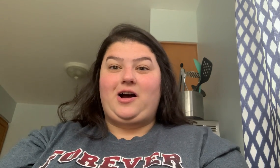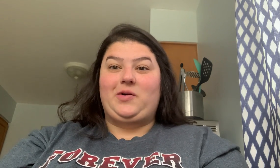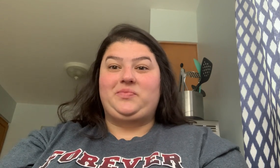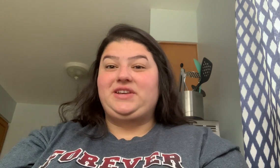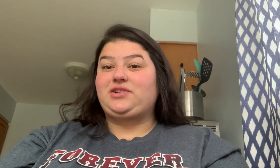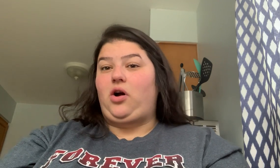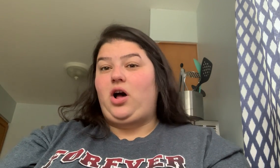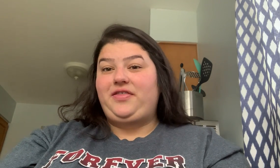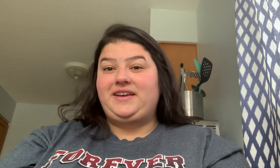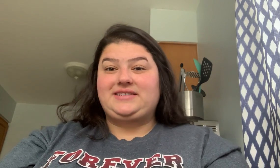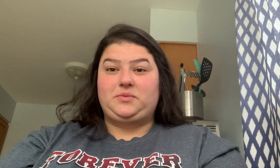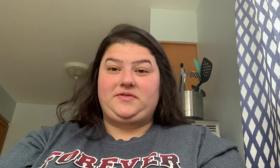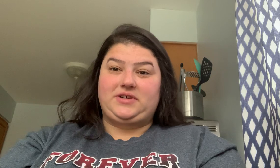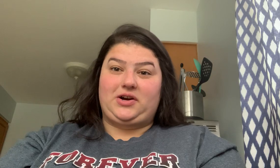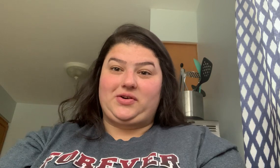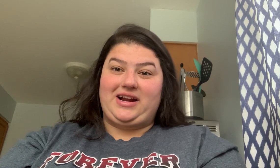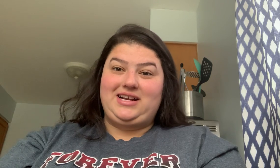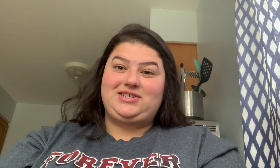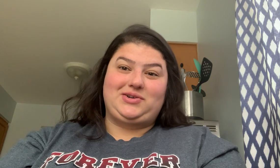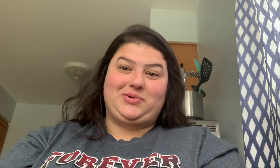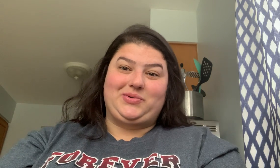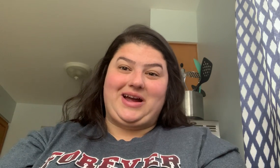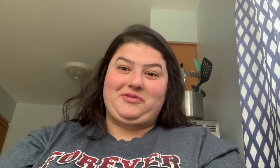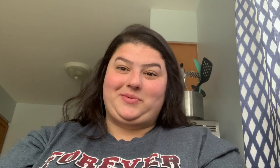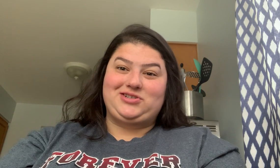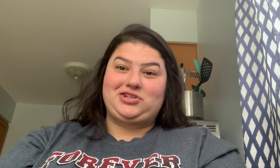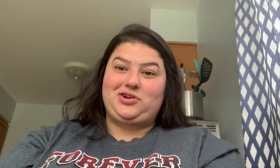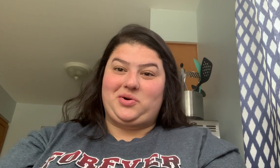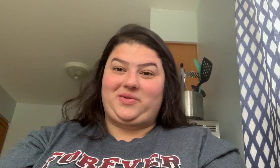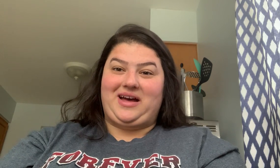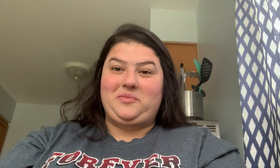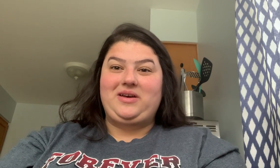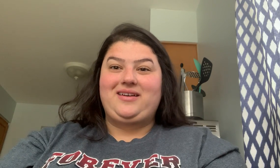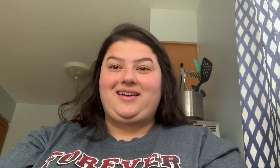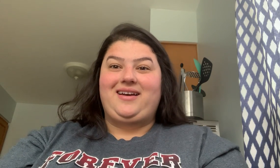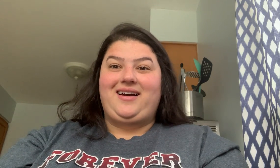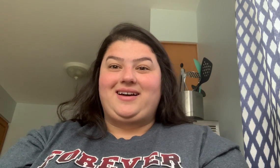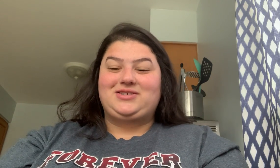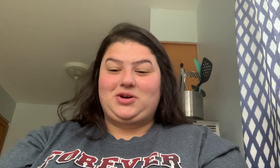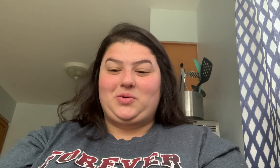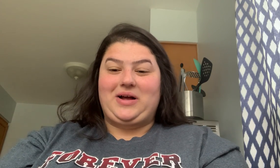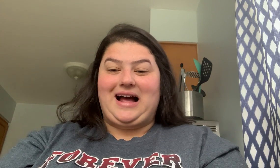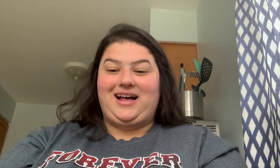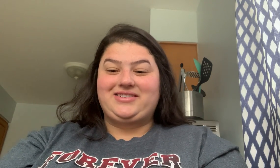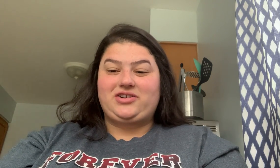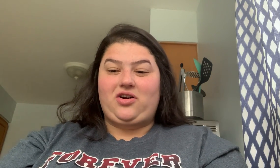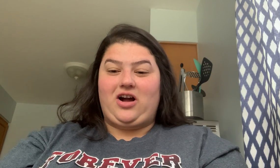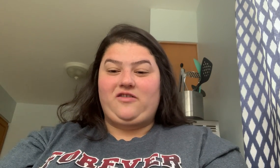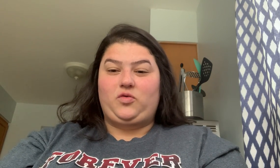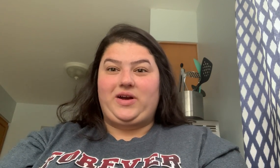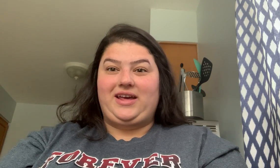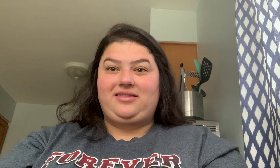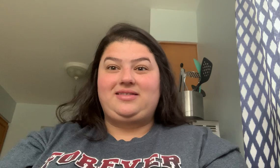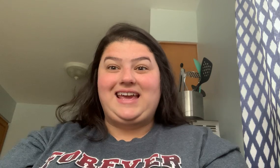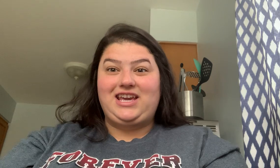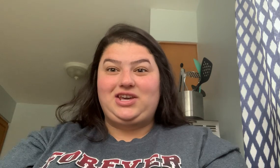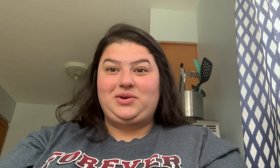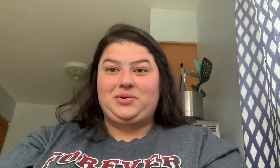These are all things that we've done already so everyone should know them. So I'll start off with thank you.